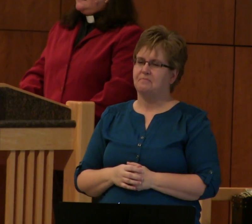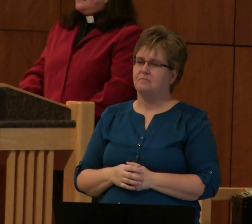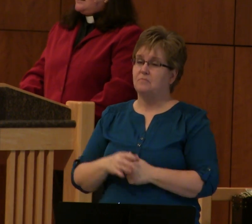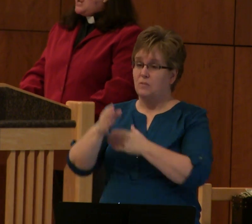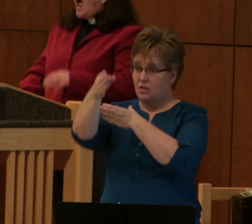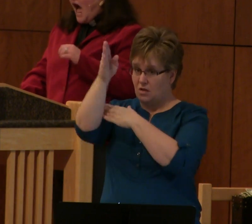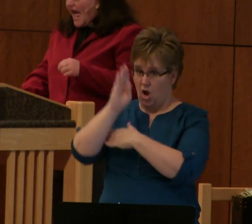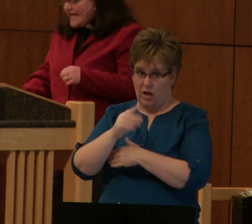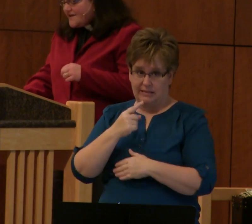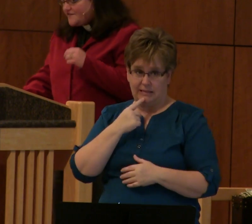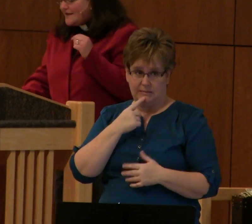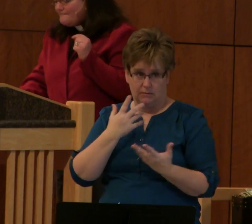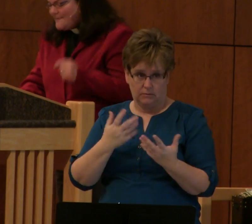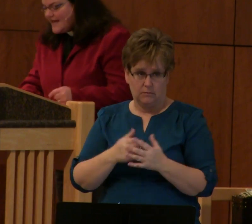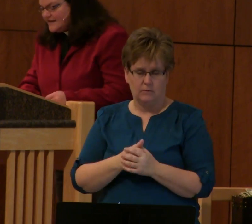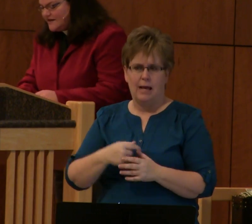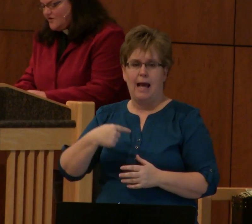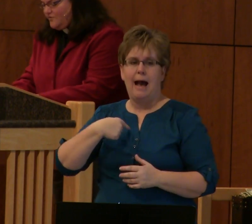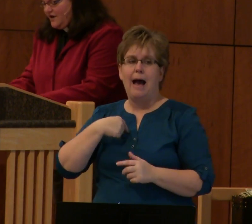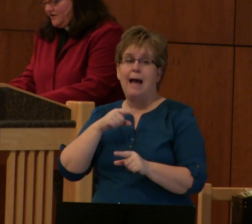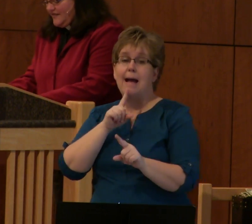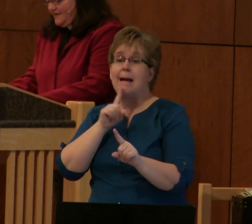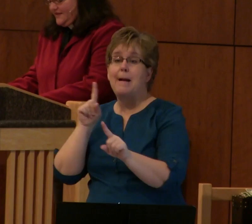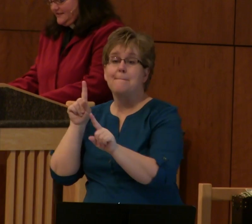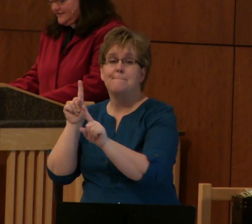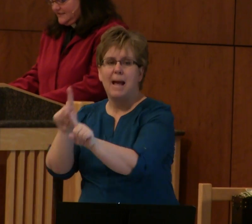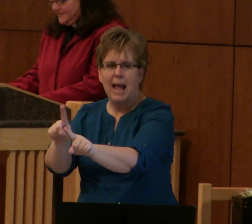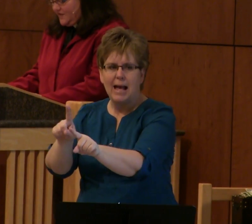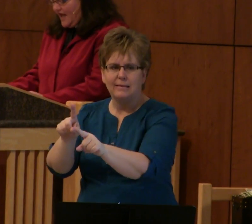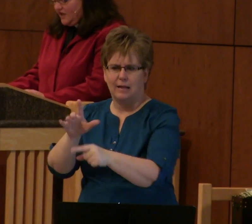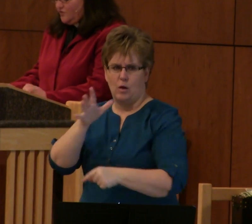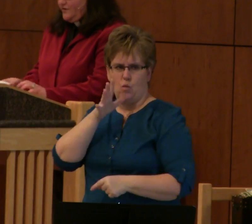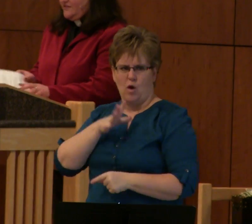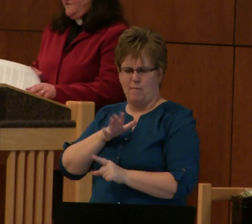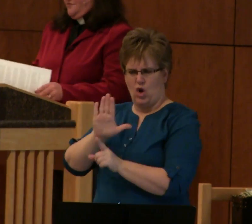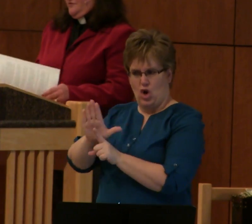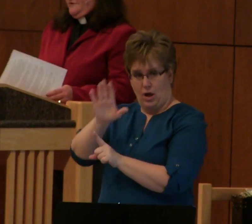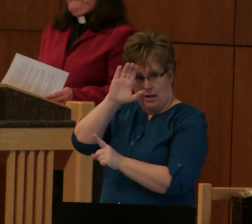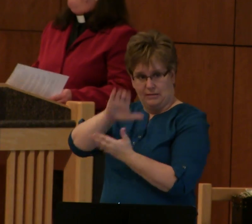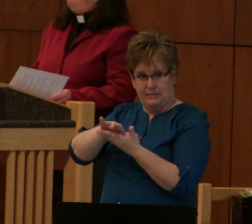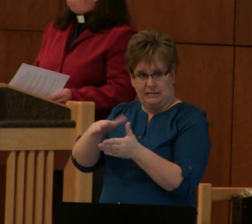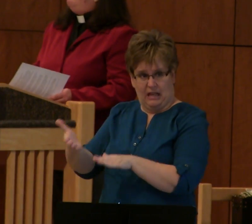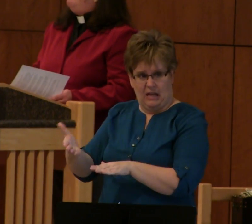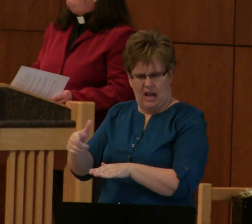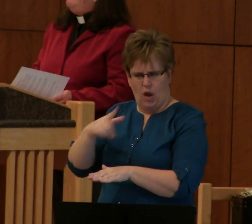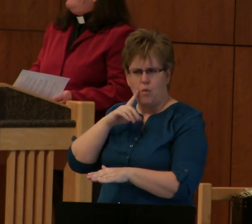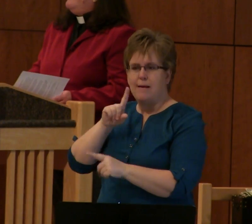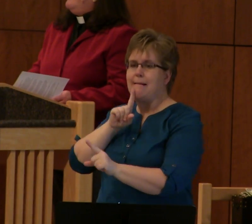says, I have commanded a widow in that place to supply you with food.